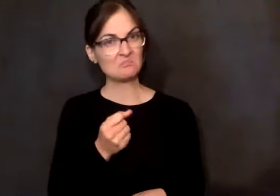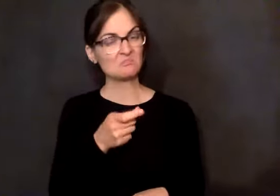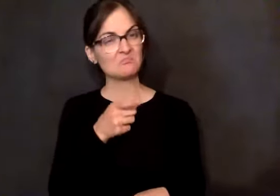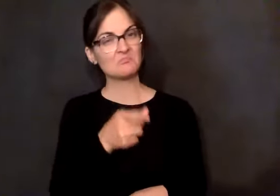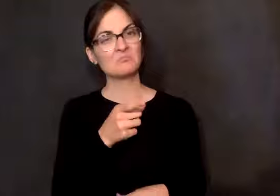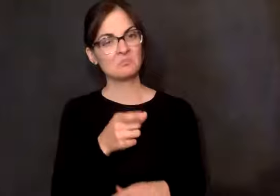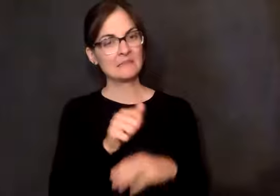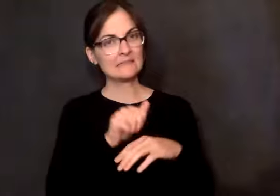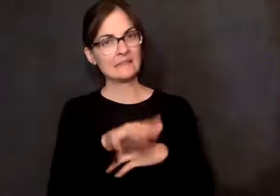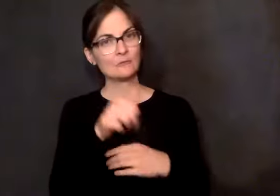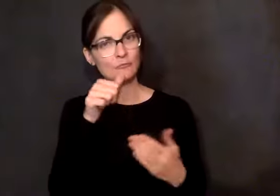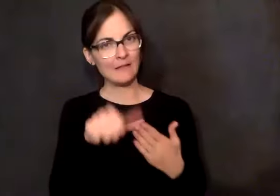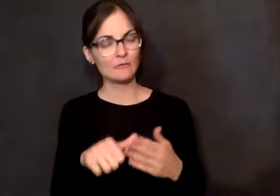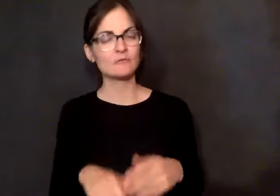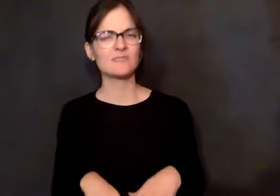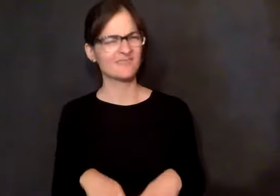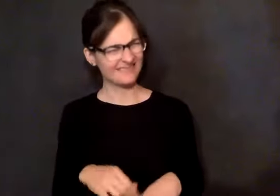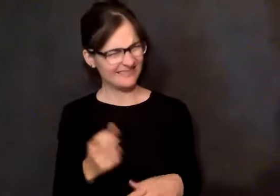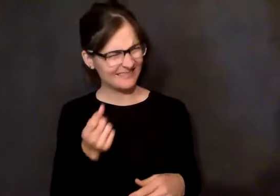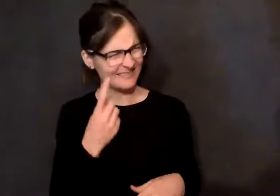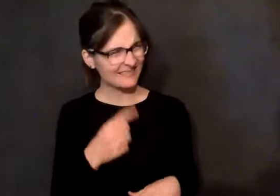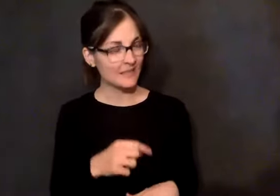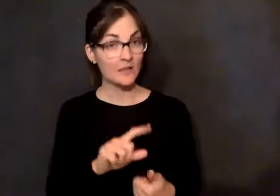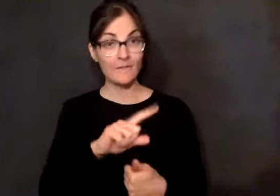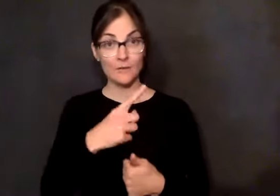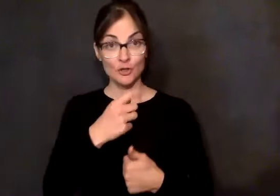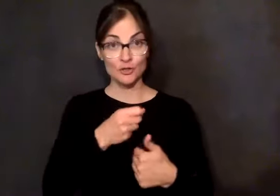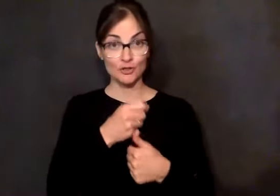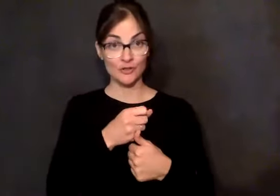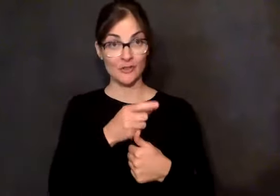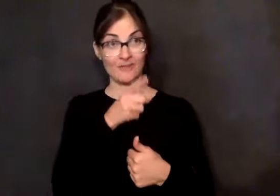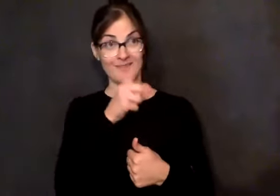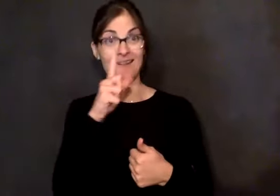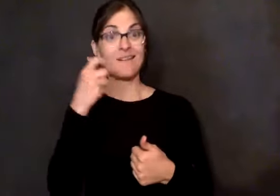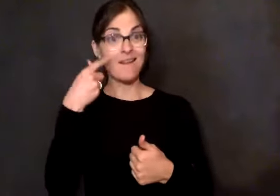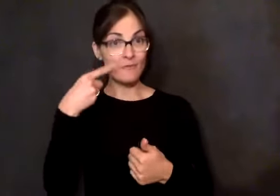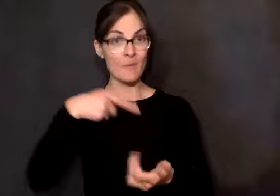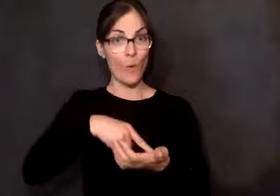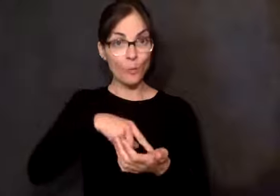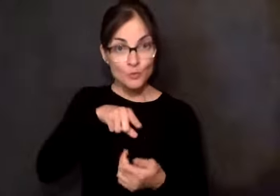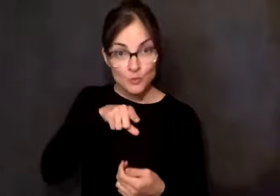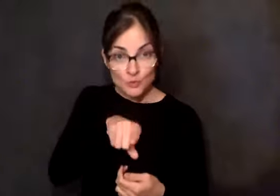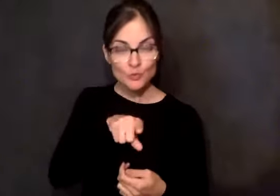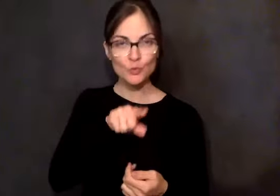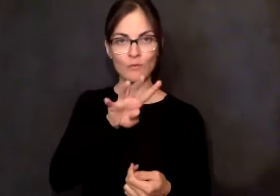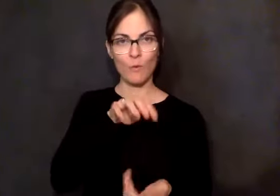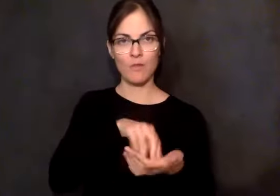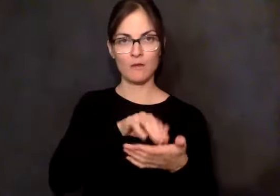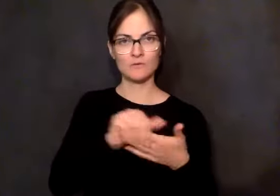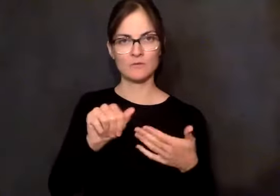those letters. I said, what do you mean? So he went through it. He said, well, year one, they owe you $4,000. I